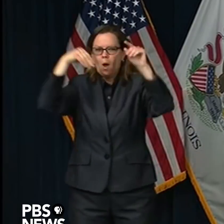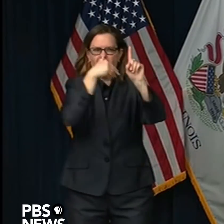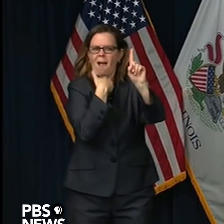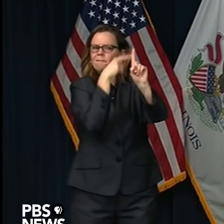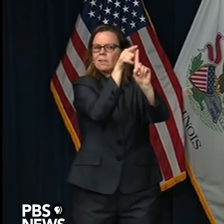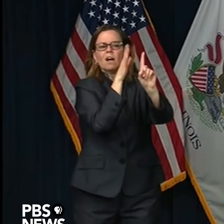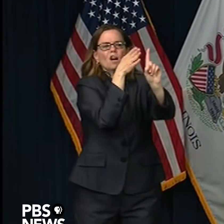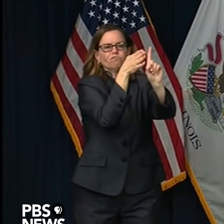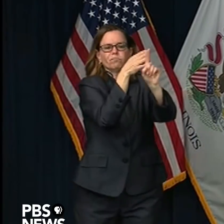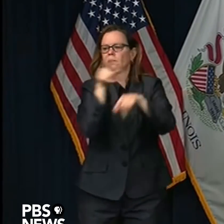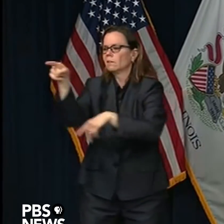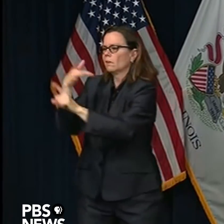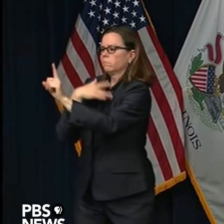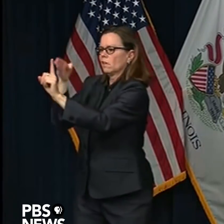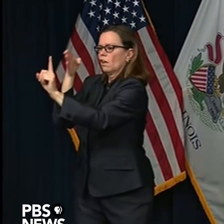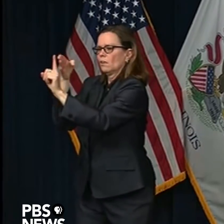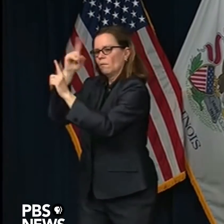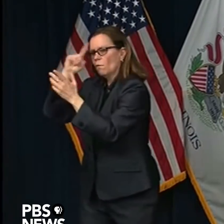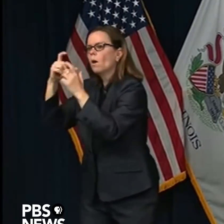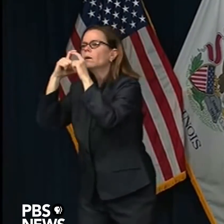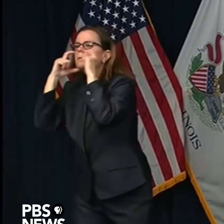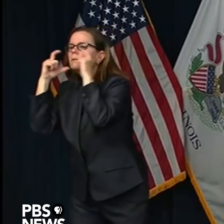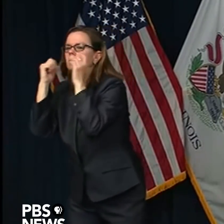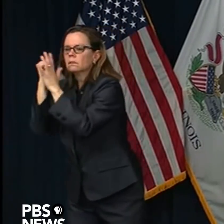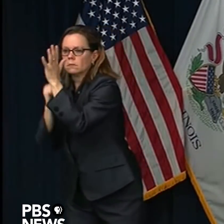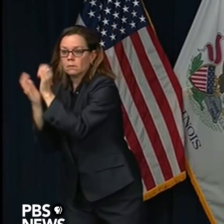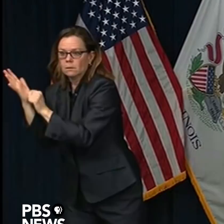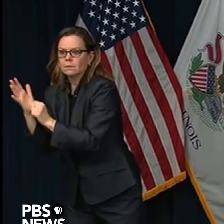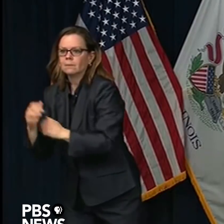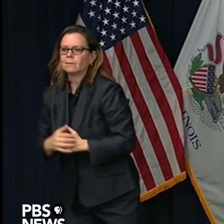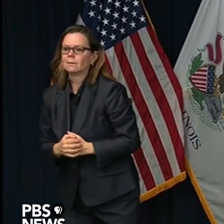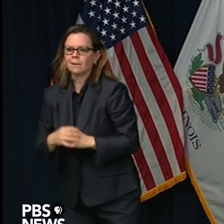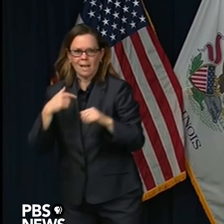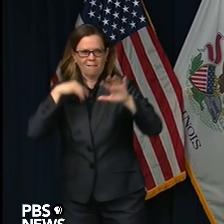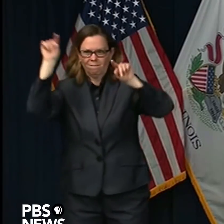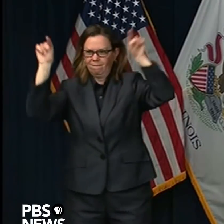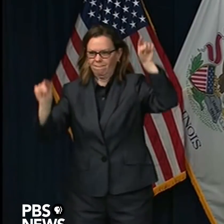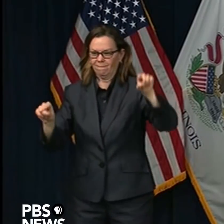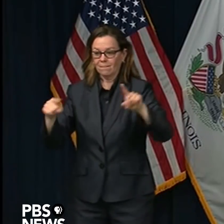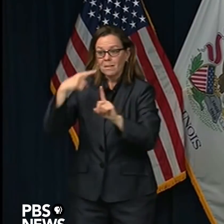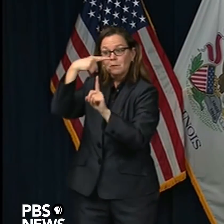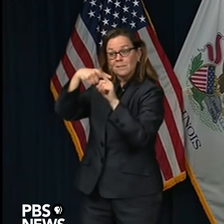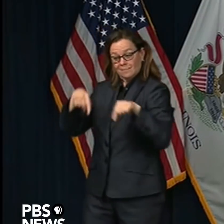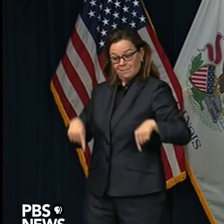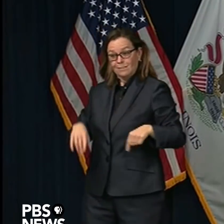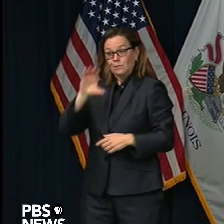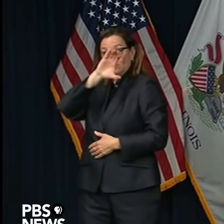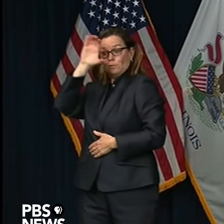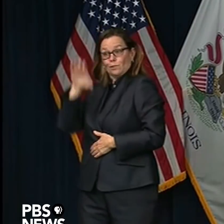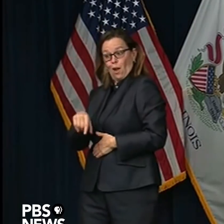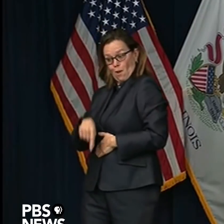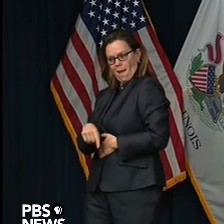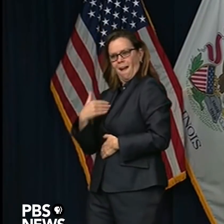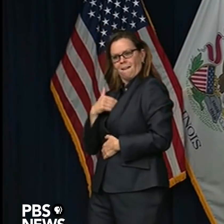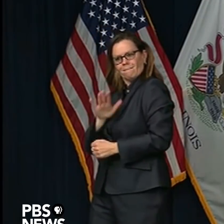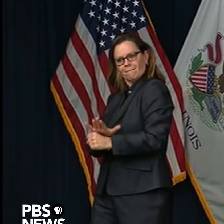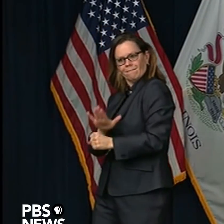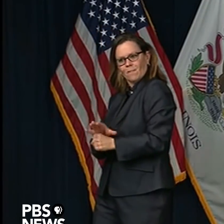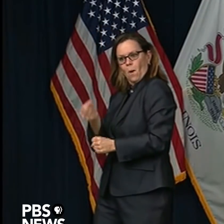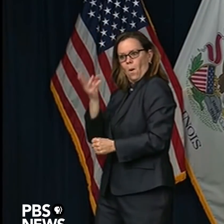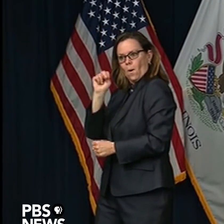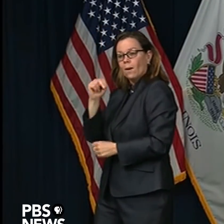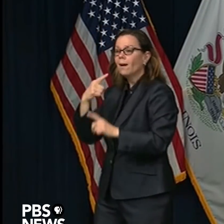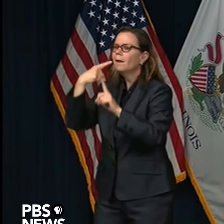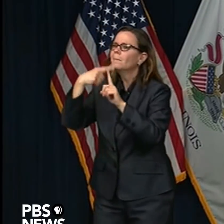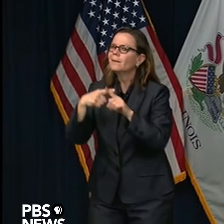of PPE. And so, and the city of Chicago has its own large store of PPE. So there are multiple levels of support here.